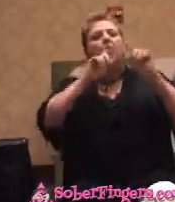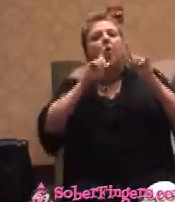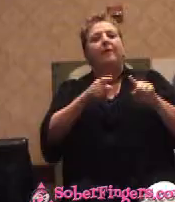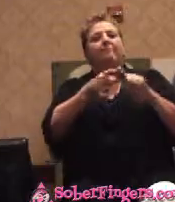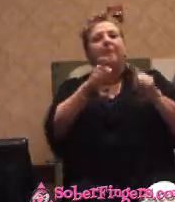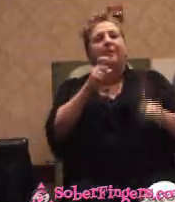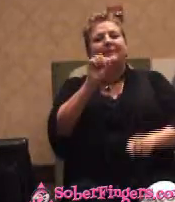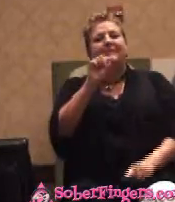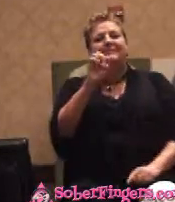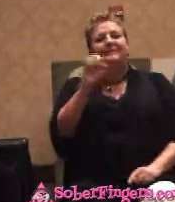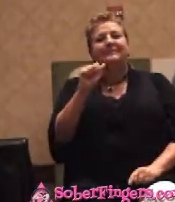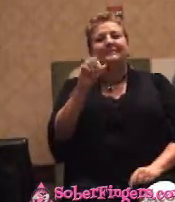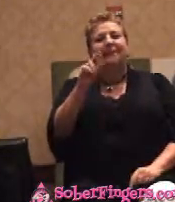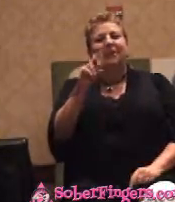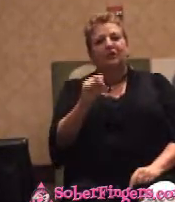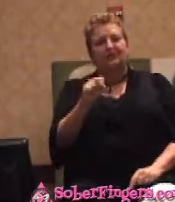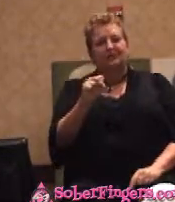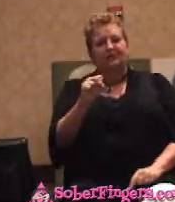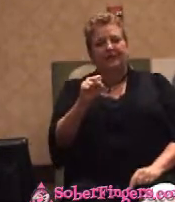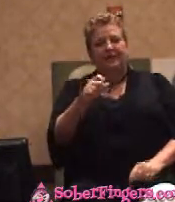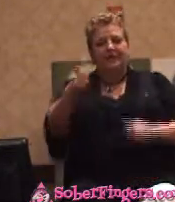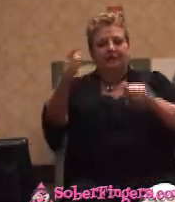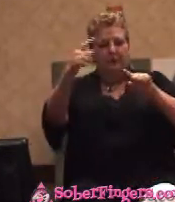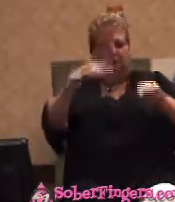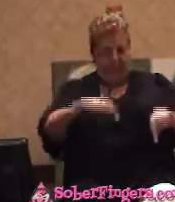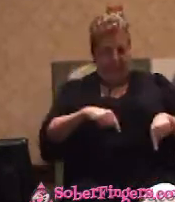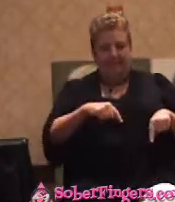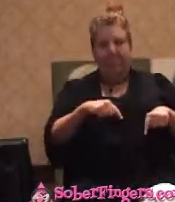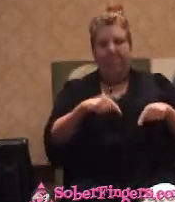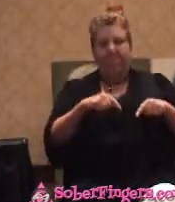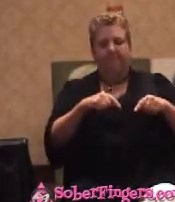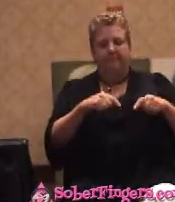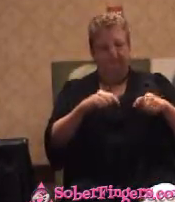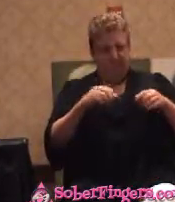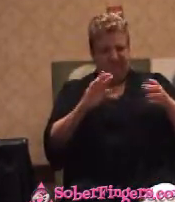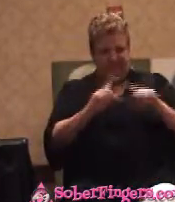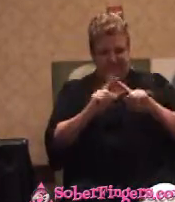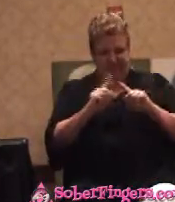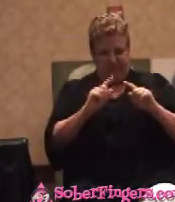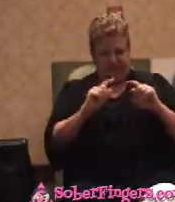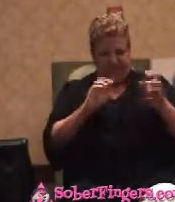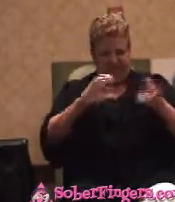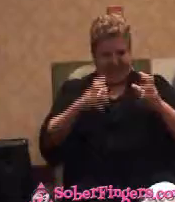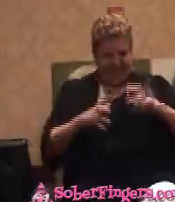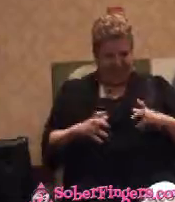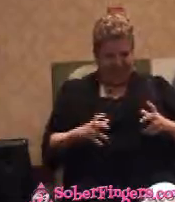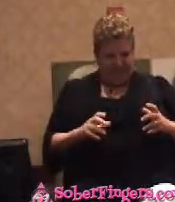And it came pinched and dad put it together and set it up in the drive and